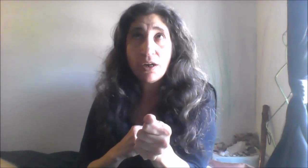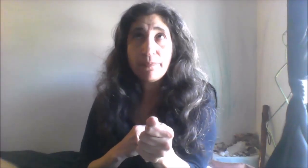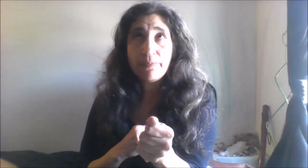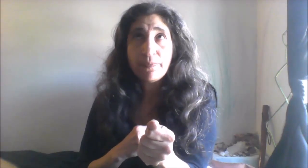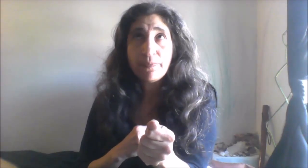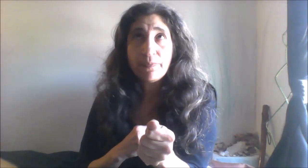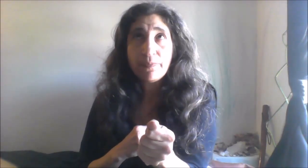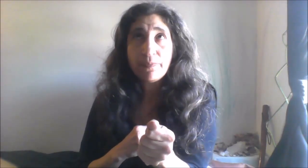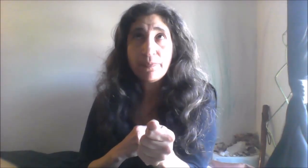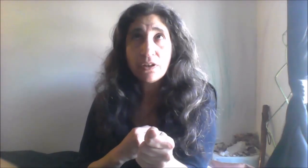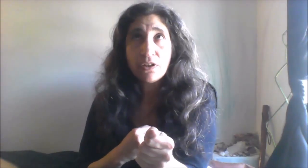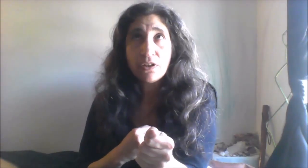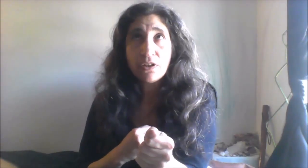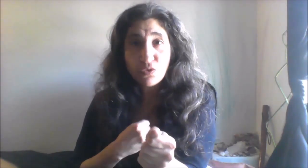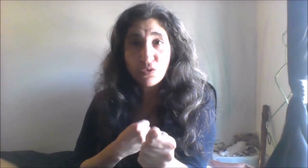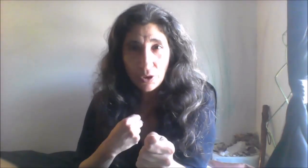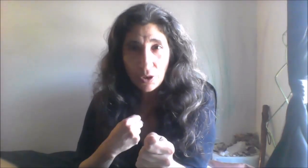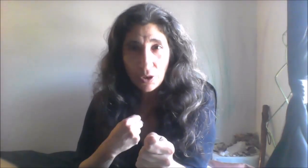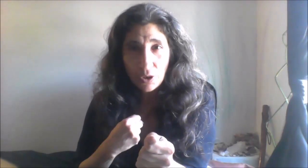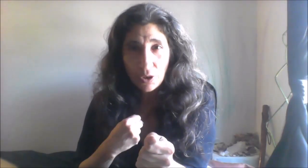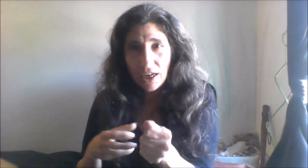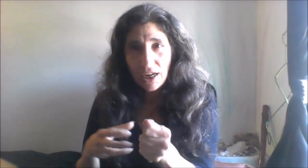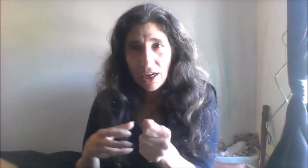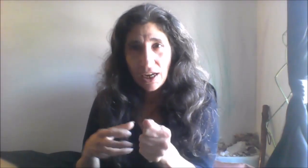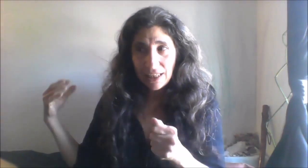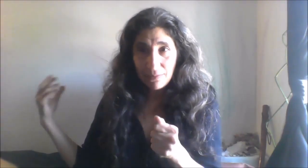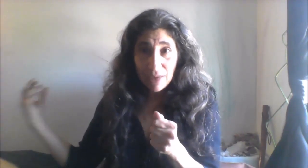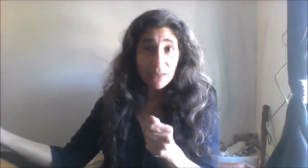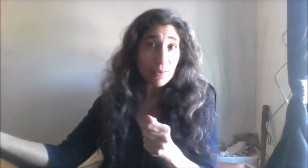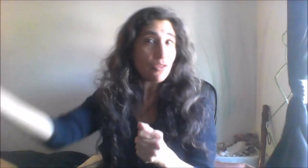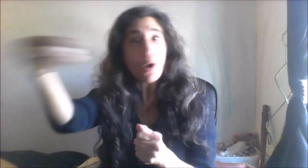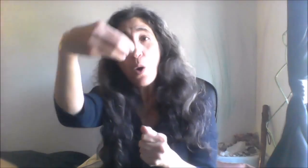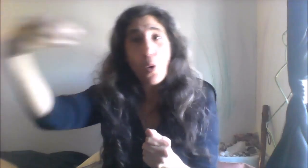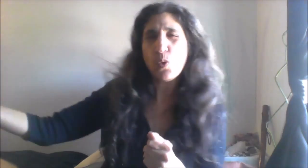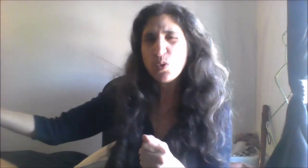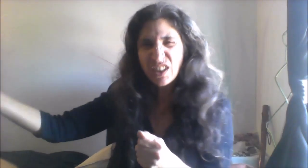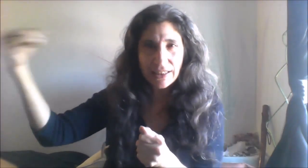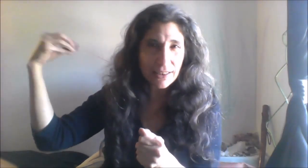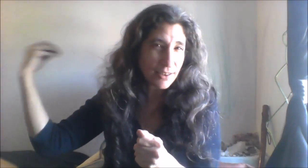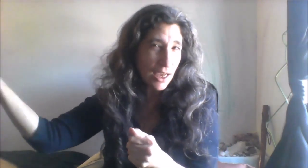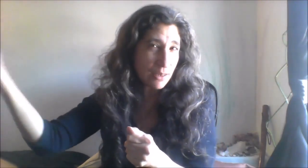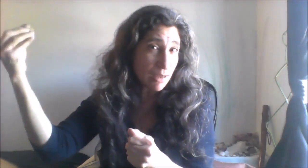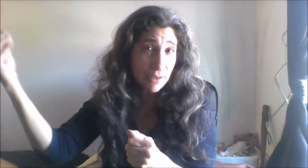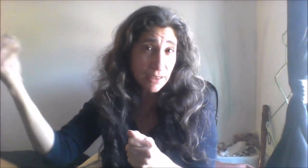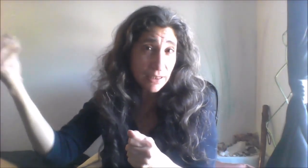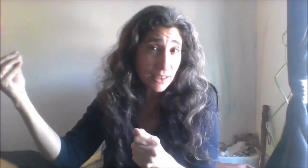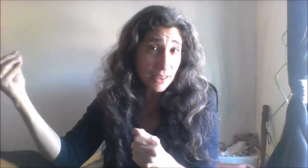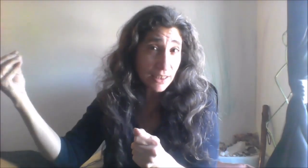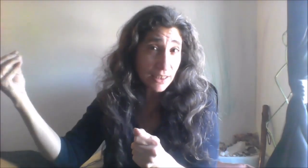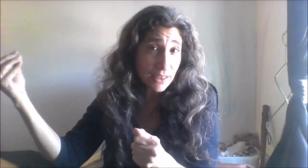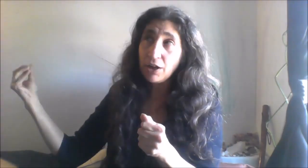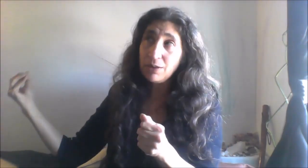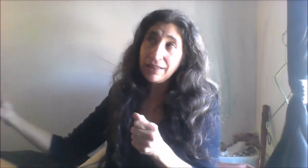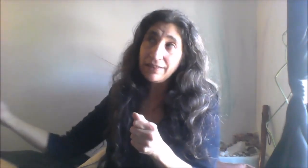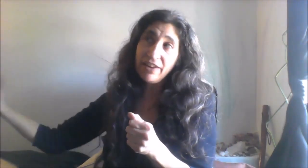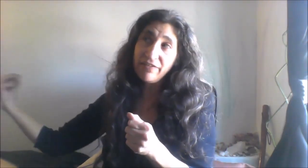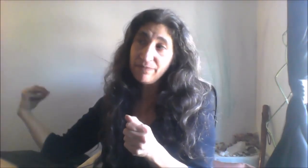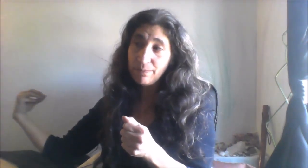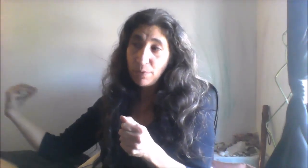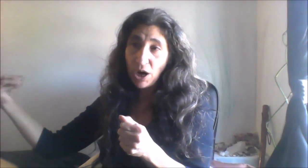who love you no no i love you and i love you but inside we need to defend the one that we love okay you have to